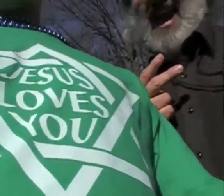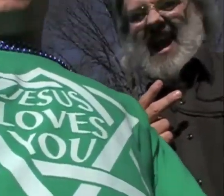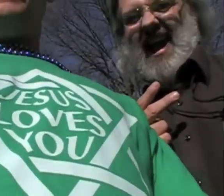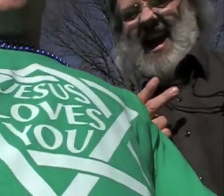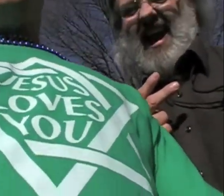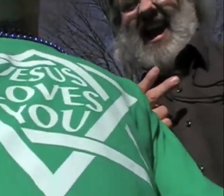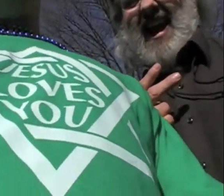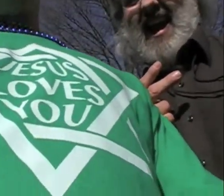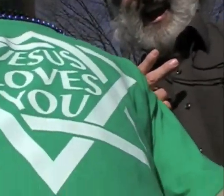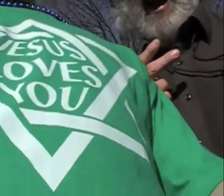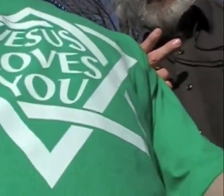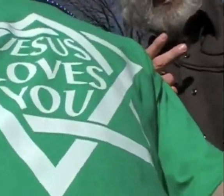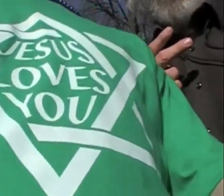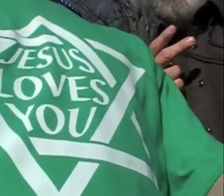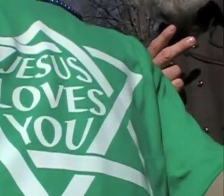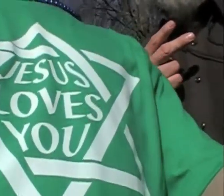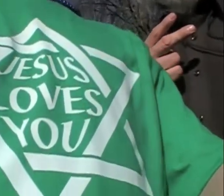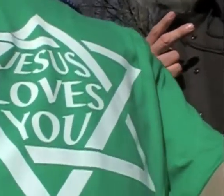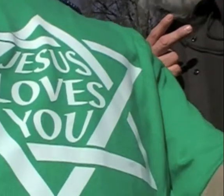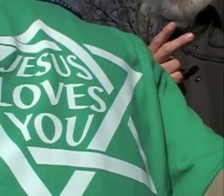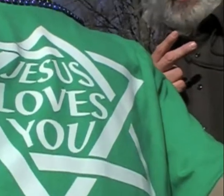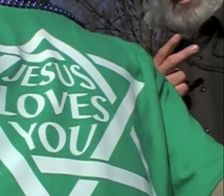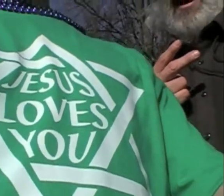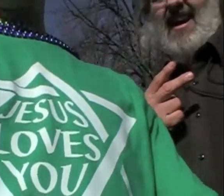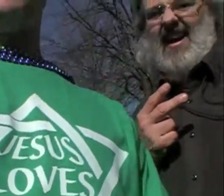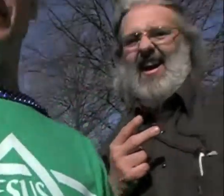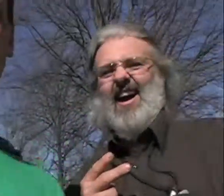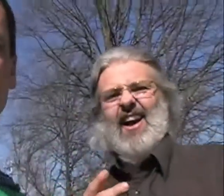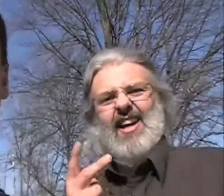It says, Jesus loves you, and it's got the Star of David.